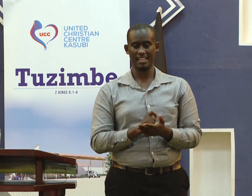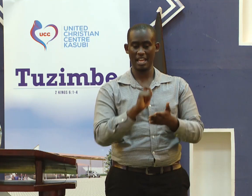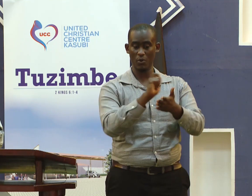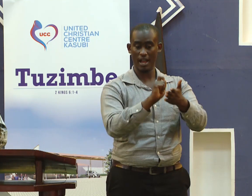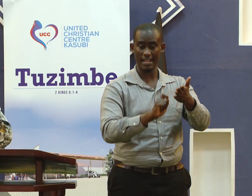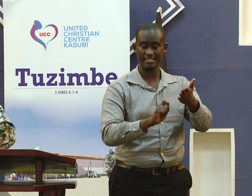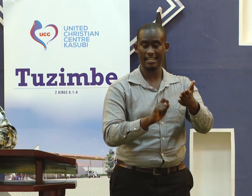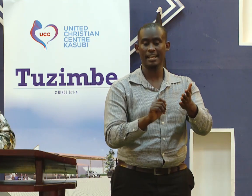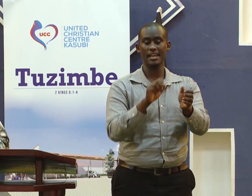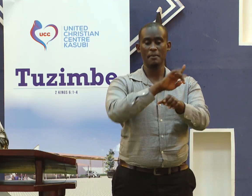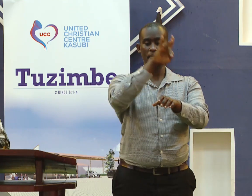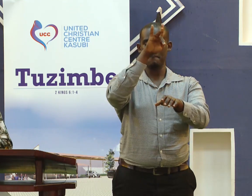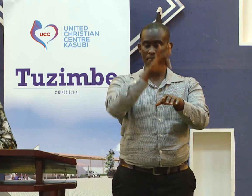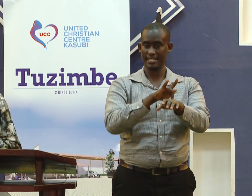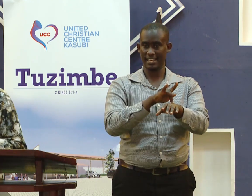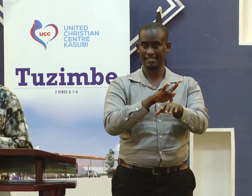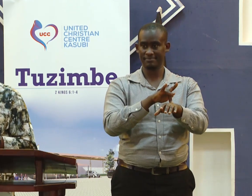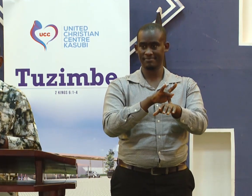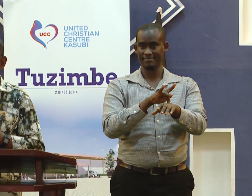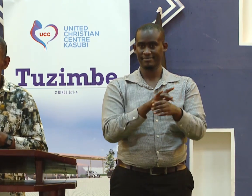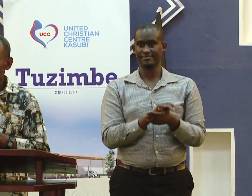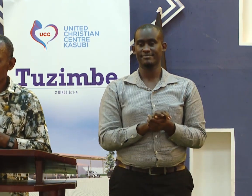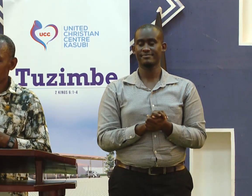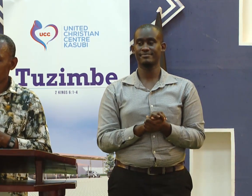And another writer, I think it was bitter.